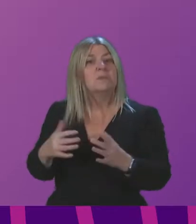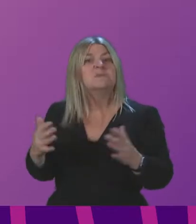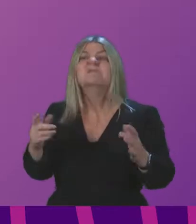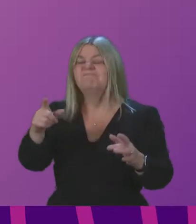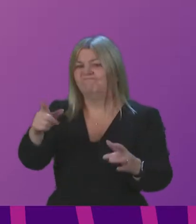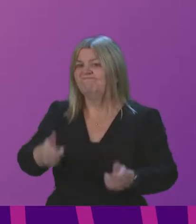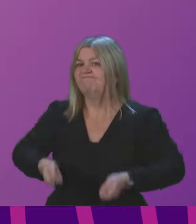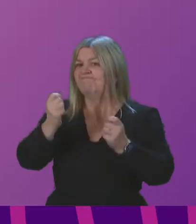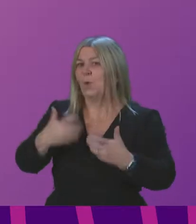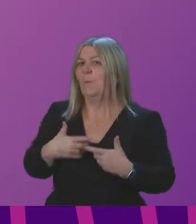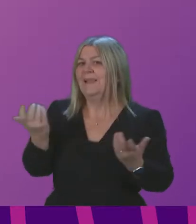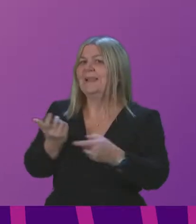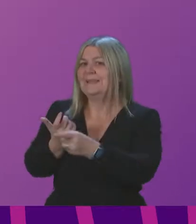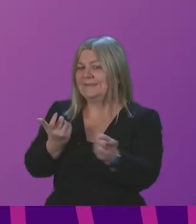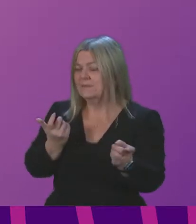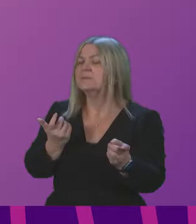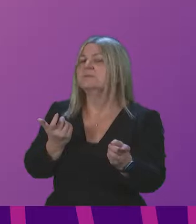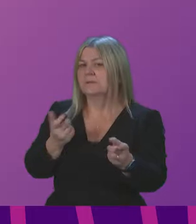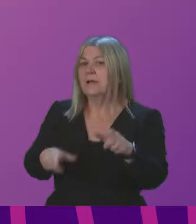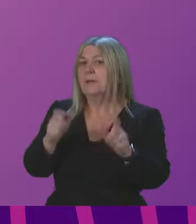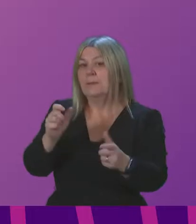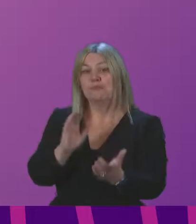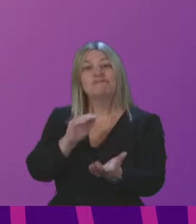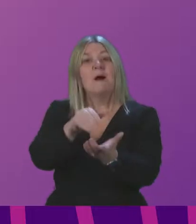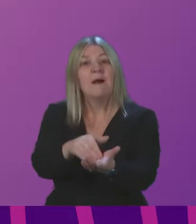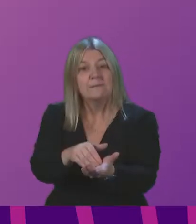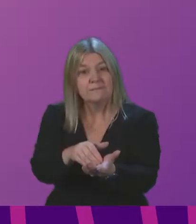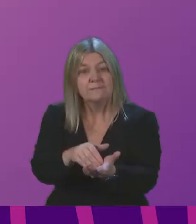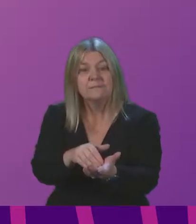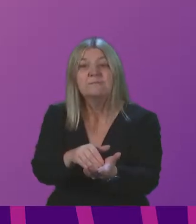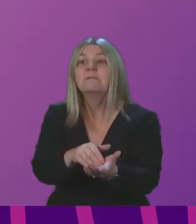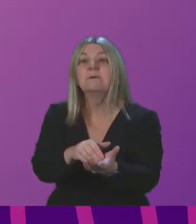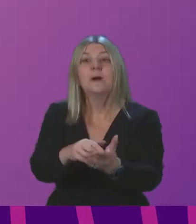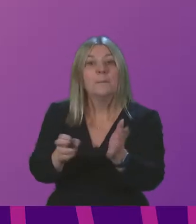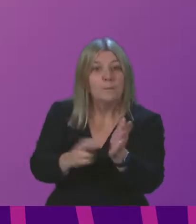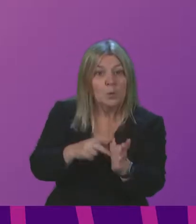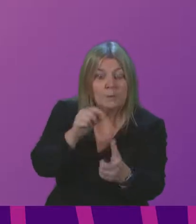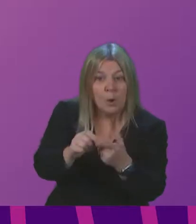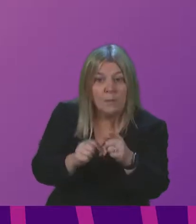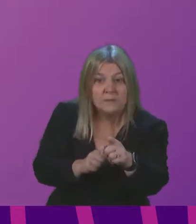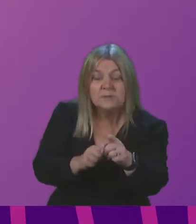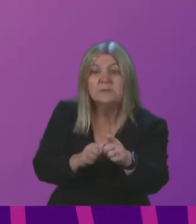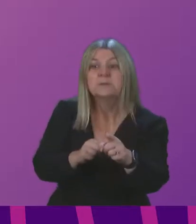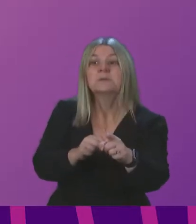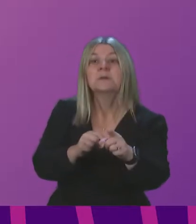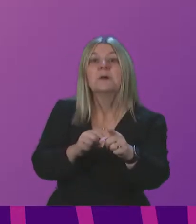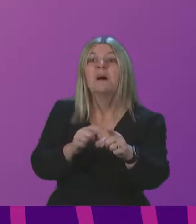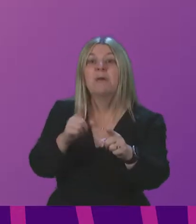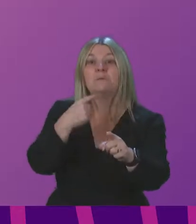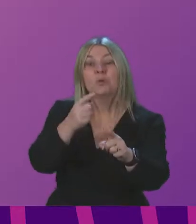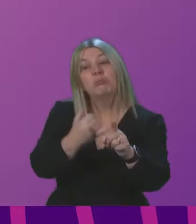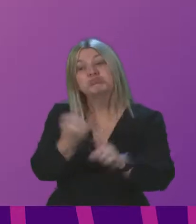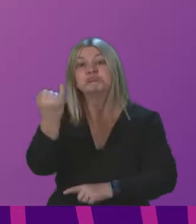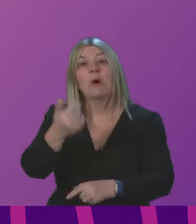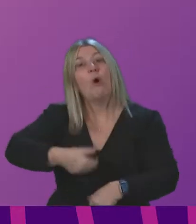vaccination centres turning people away, even though eligibility criteria has been changed from six months to three months. The Government